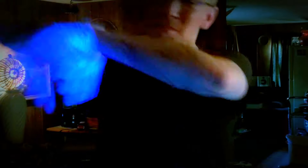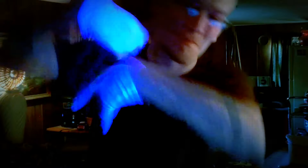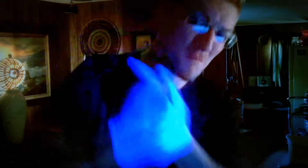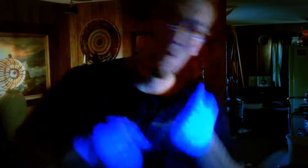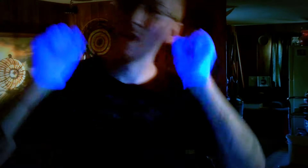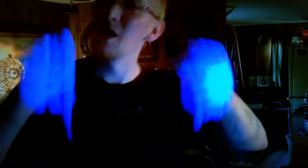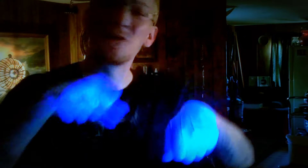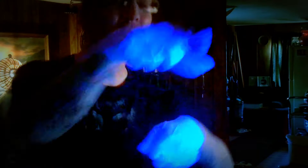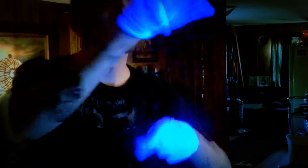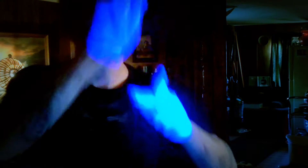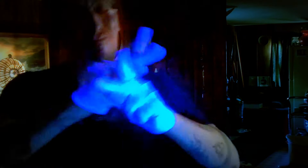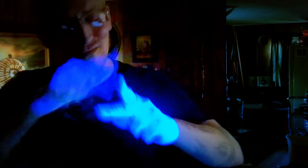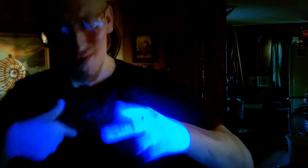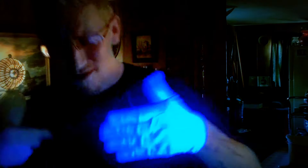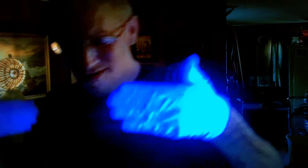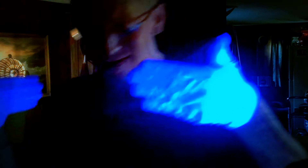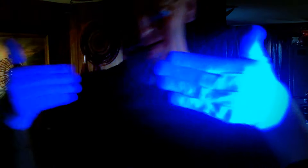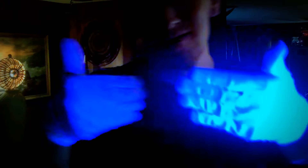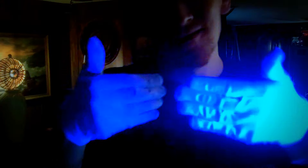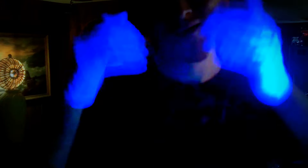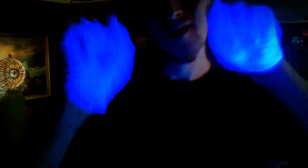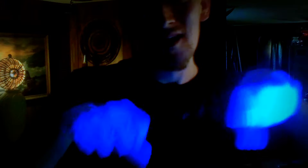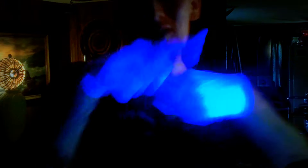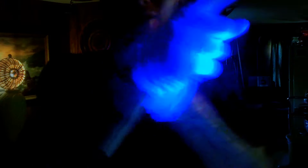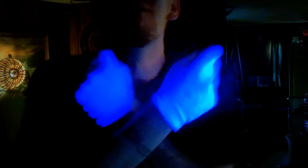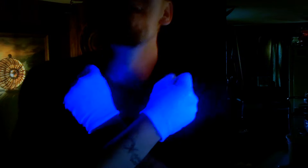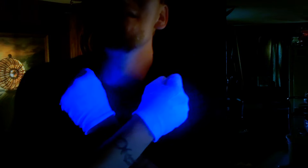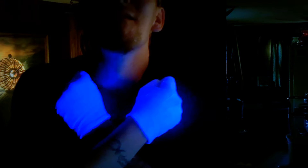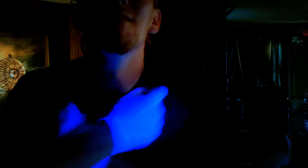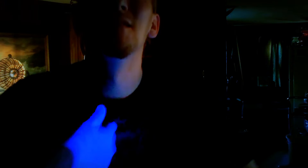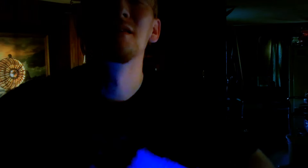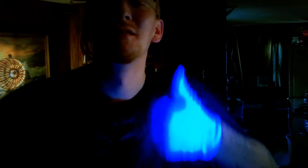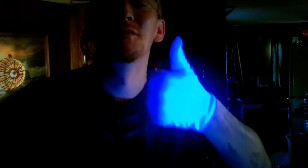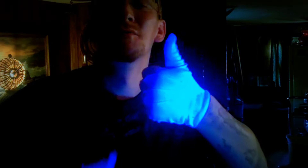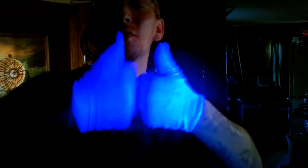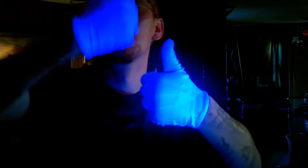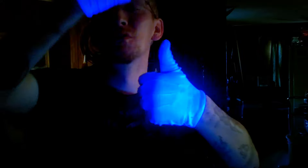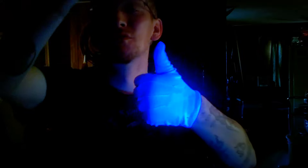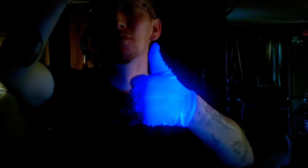Can you keep me close, can you love me most?